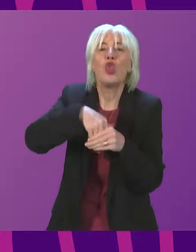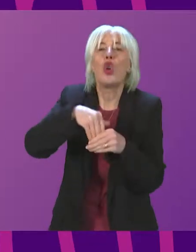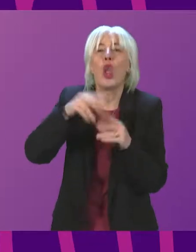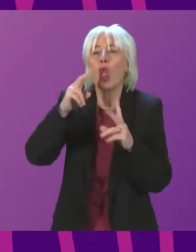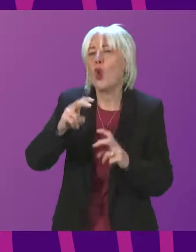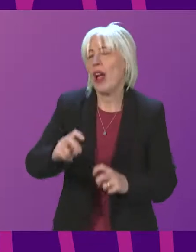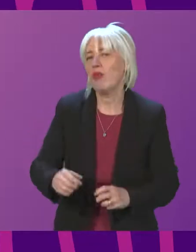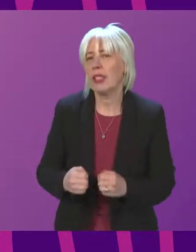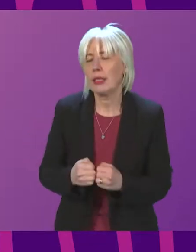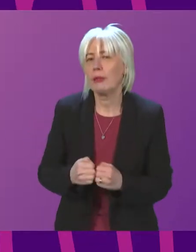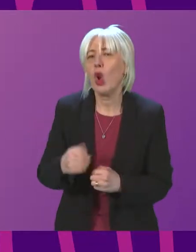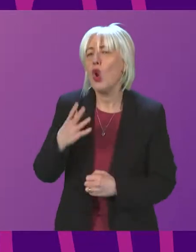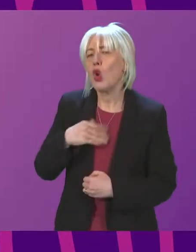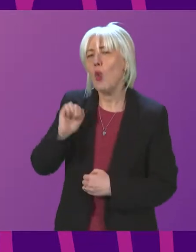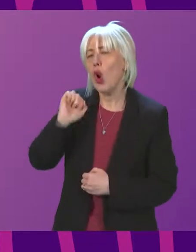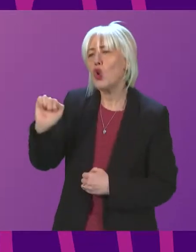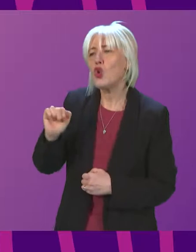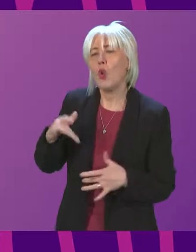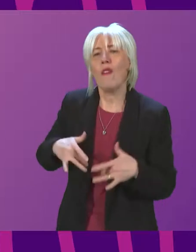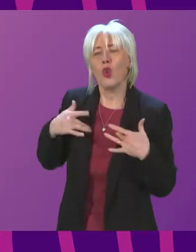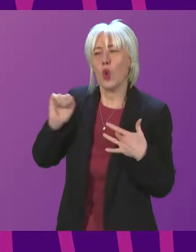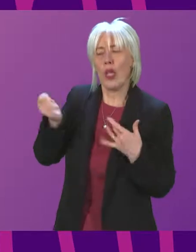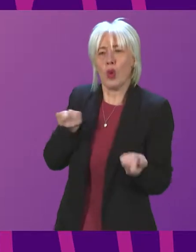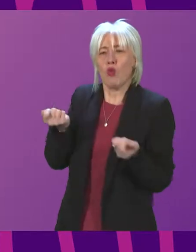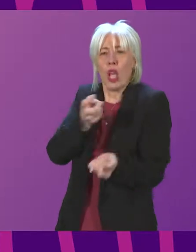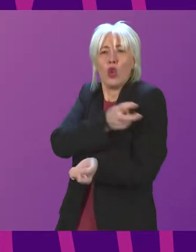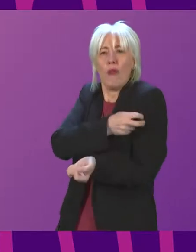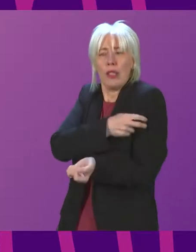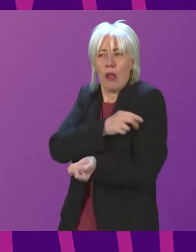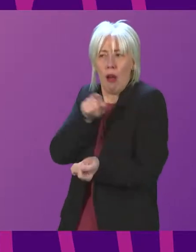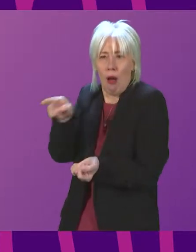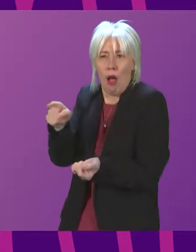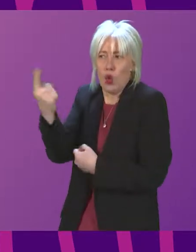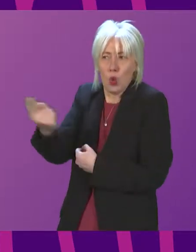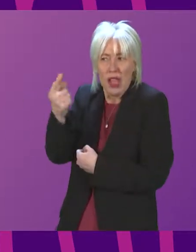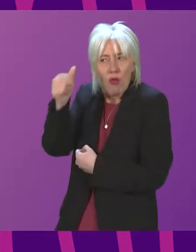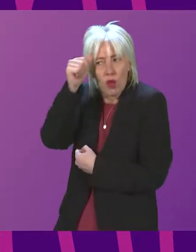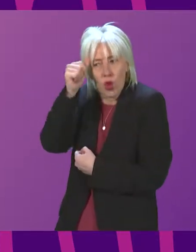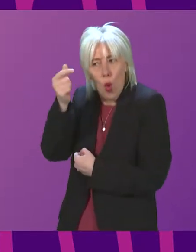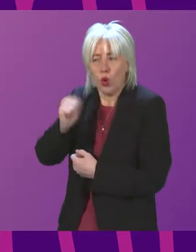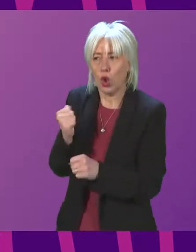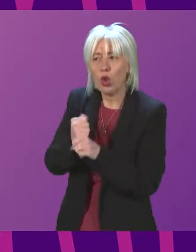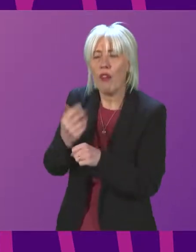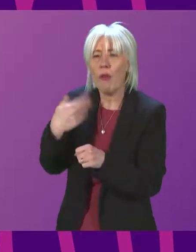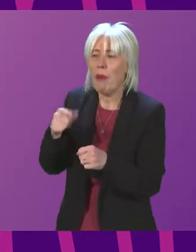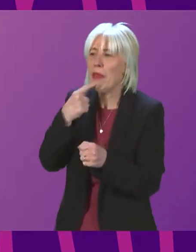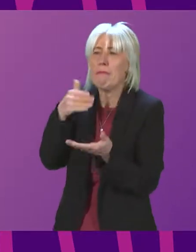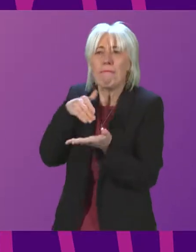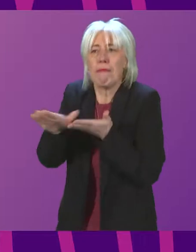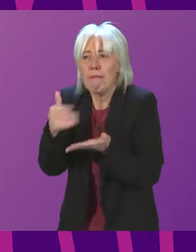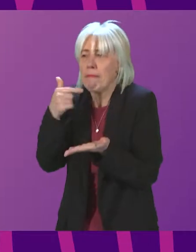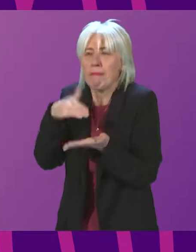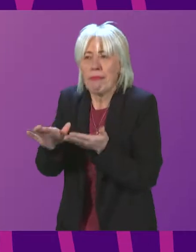So I wish to seek your opinion as presiding officer and as one who has now encountered leaks of this nature by the Scottish Government several times,